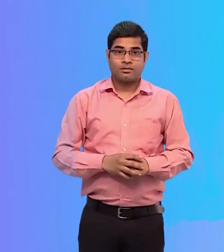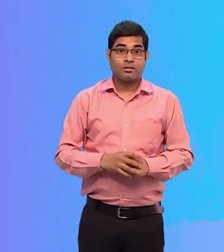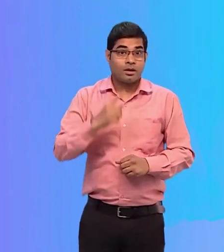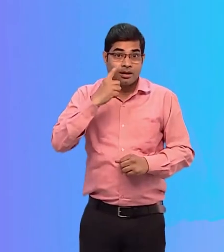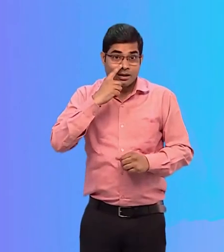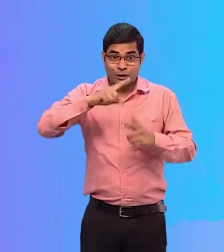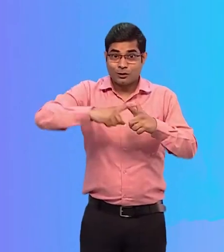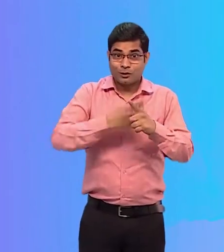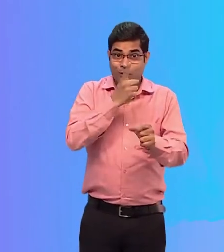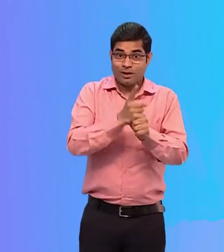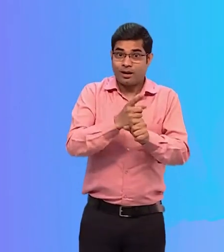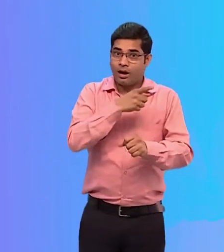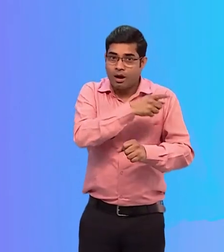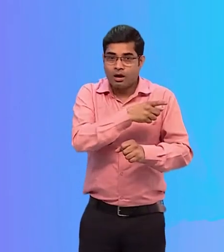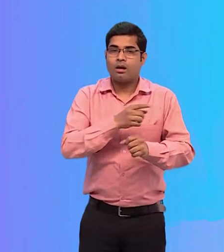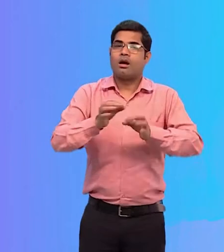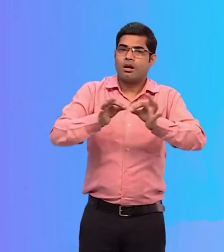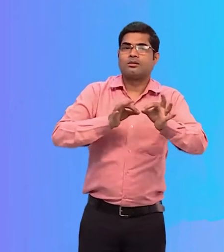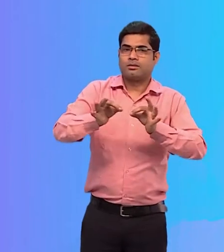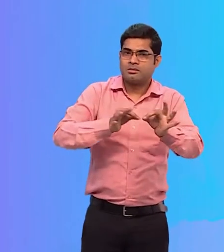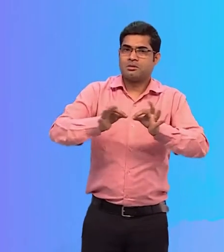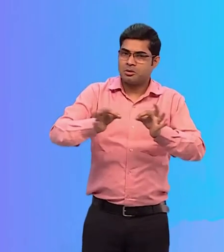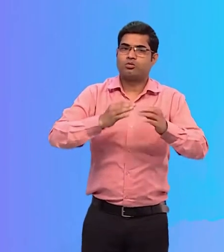Jyothi Ma'am continues explaining.